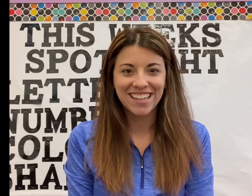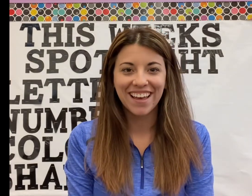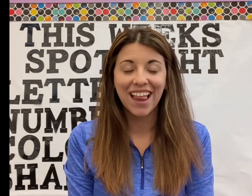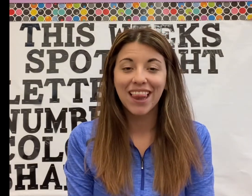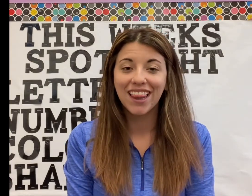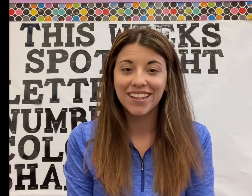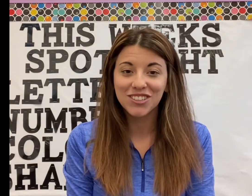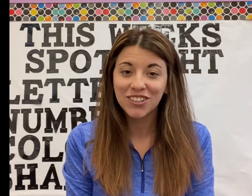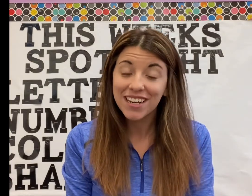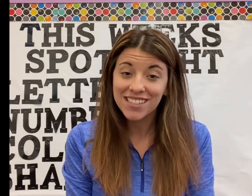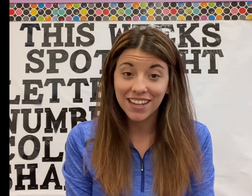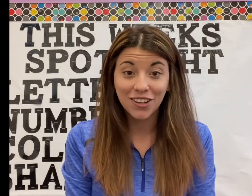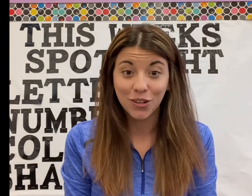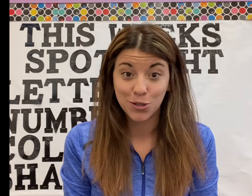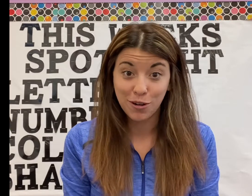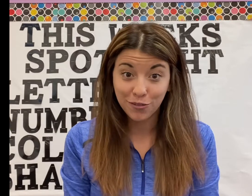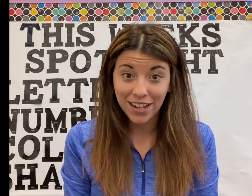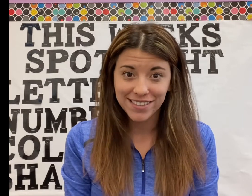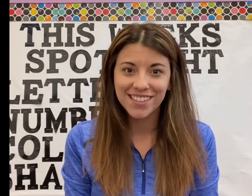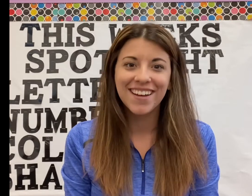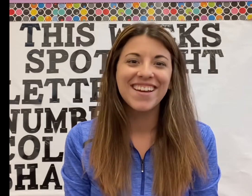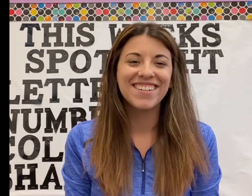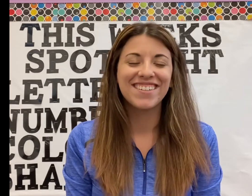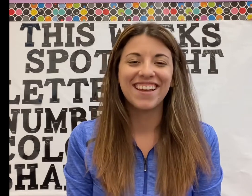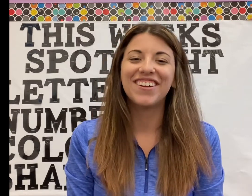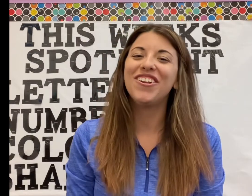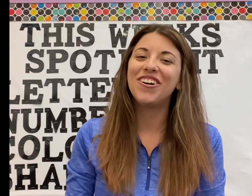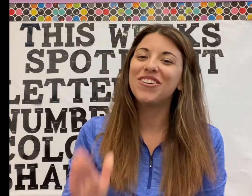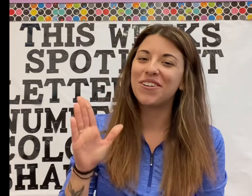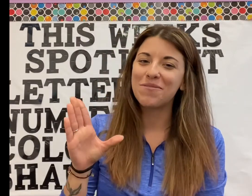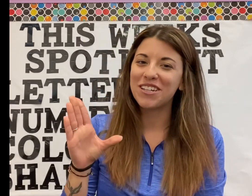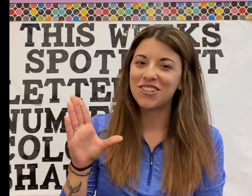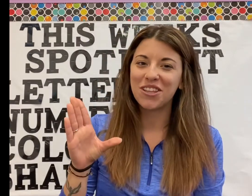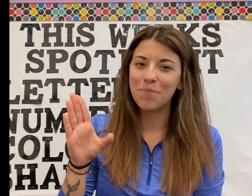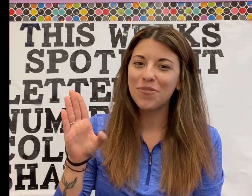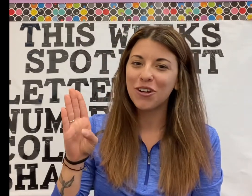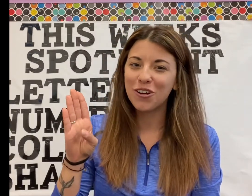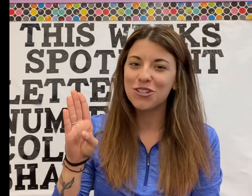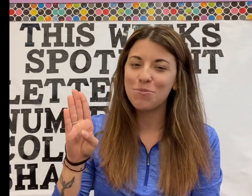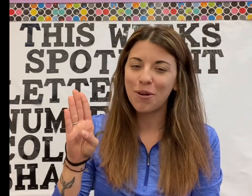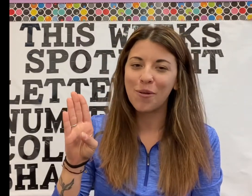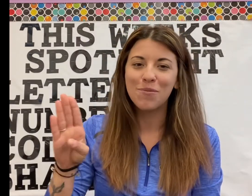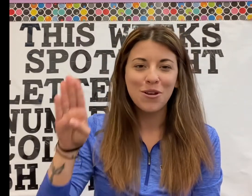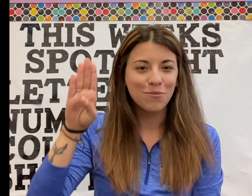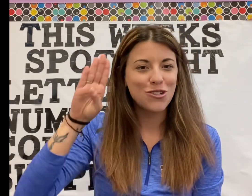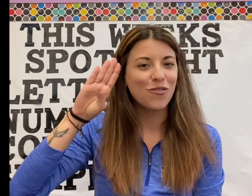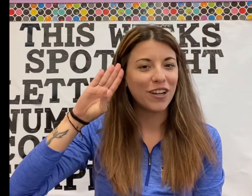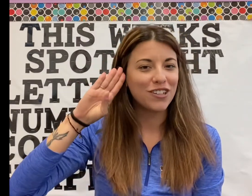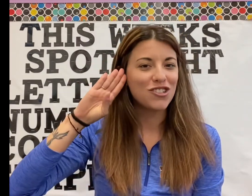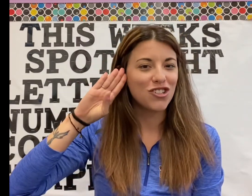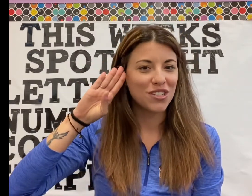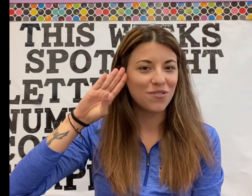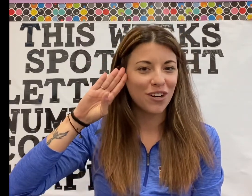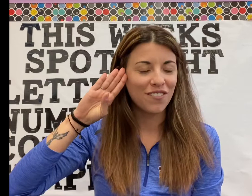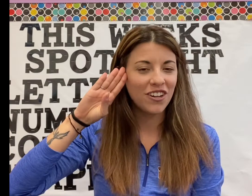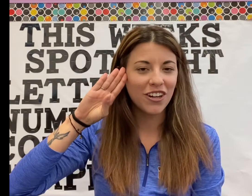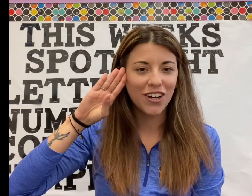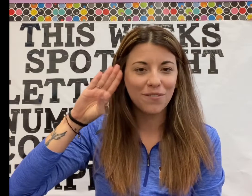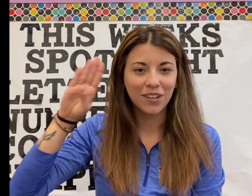that, let's learn how to sign hello to our friends. To sign hello you want to place your thumb across your palm, put your fingers just in front of your ear and flick